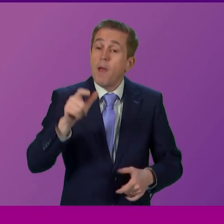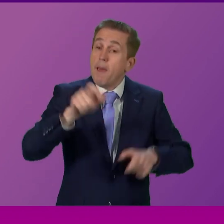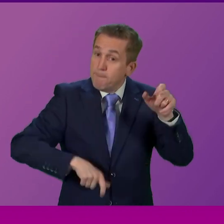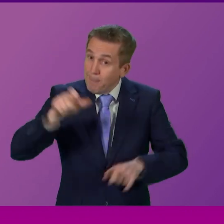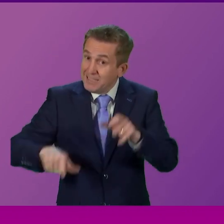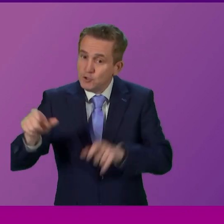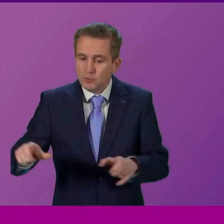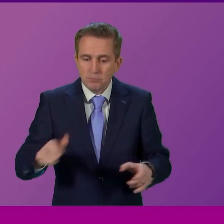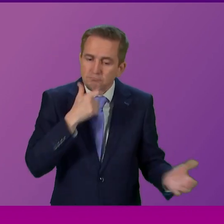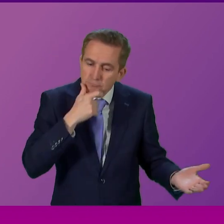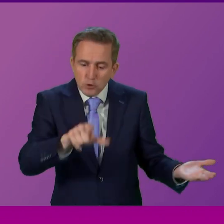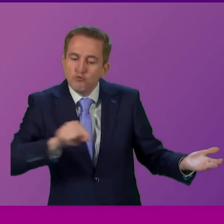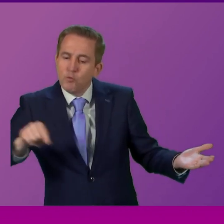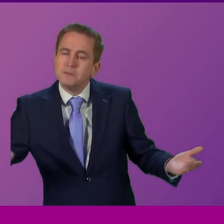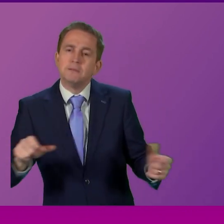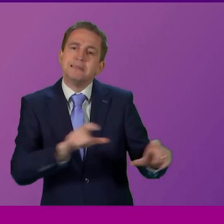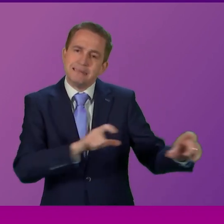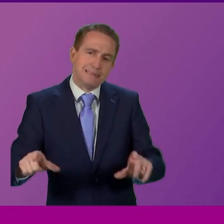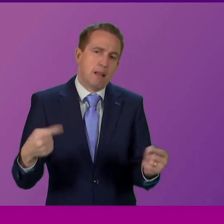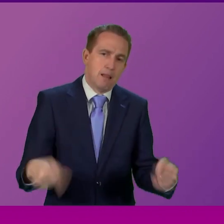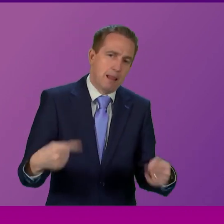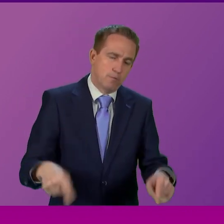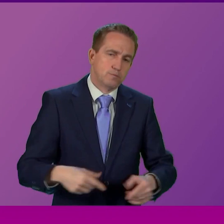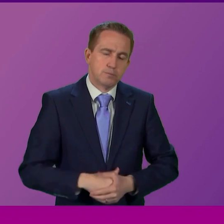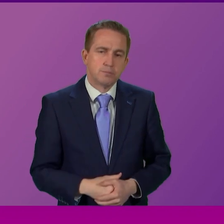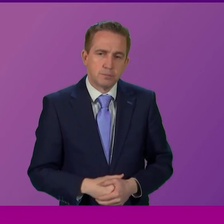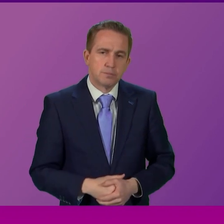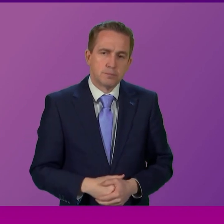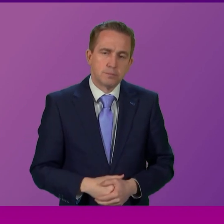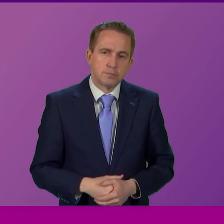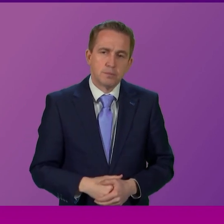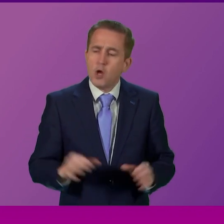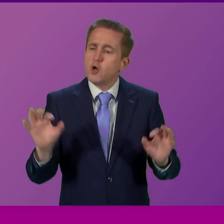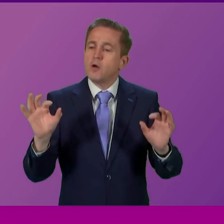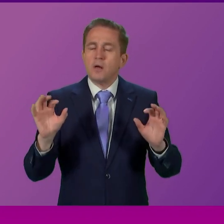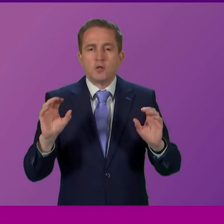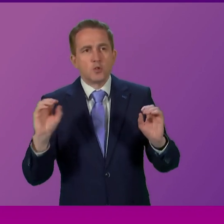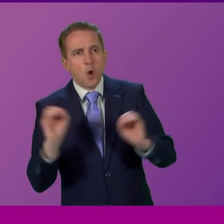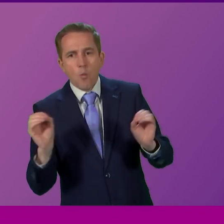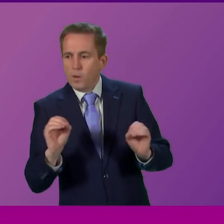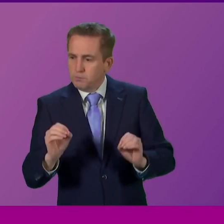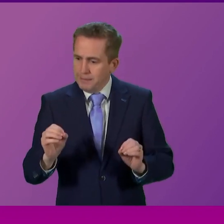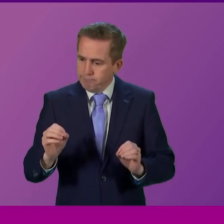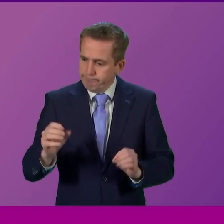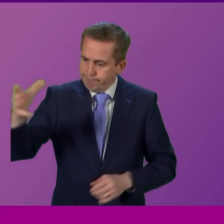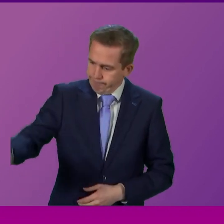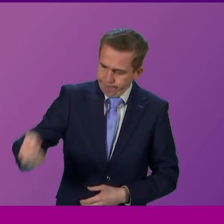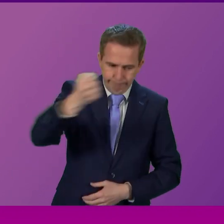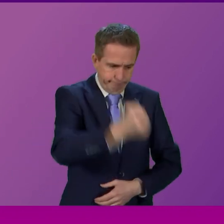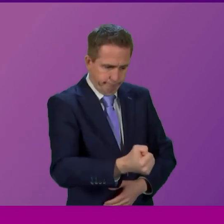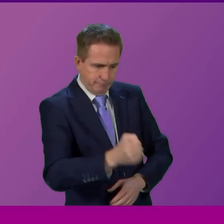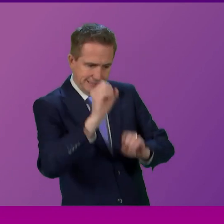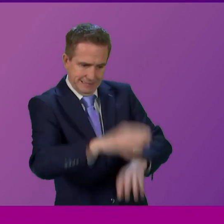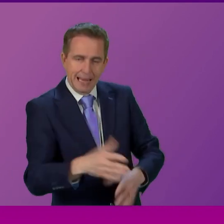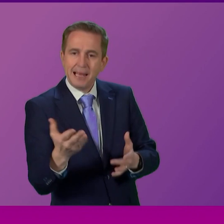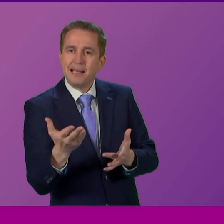haven't been suspended I don't like the phrase that anybody is going to be parked they're not I mean the care homes whether it's an interim